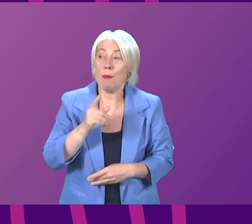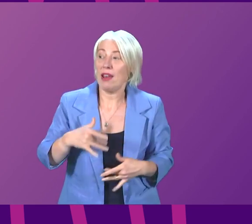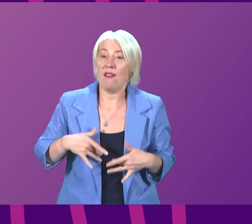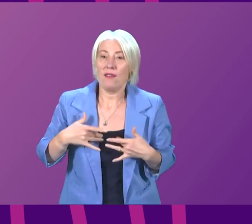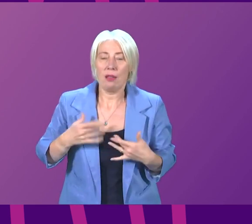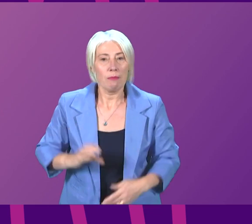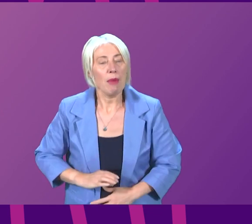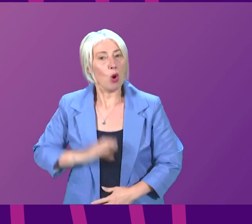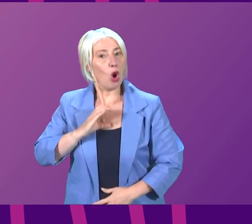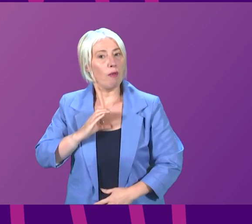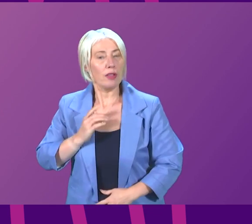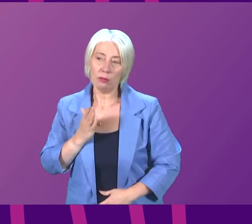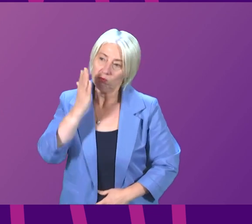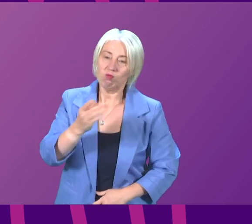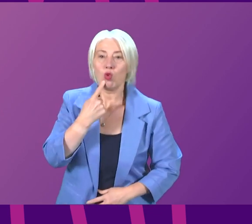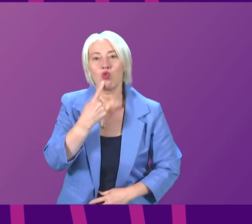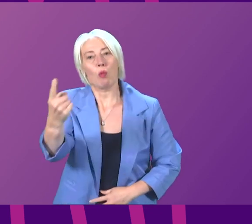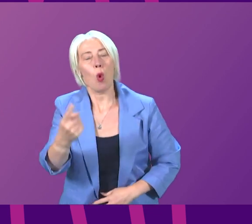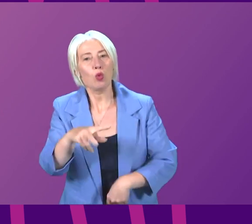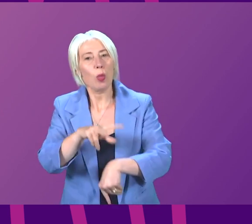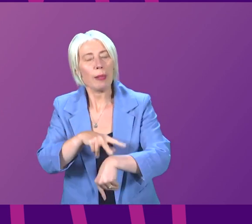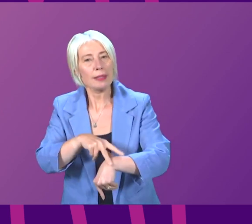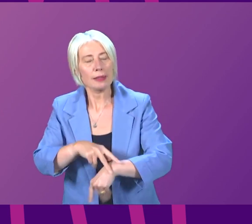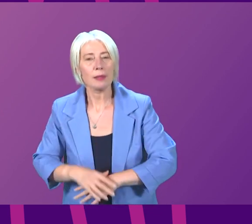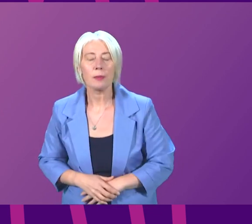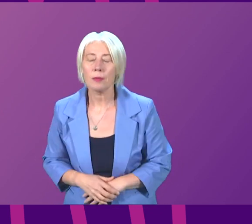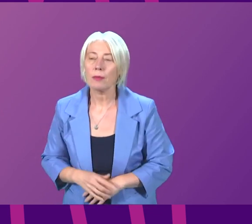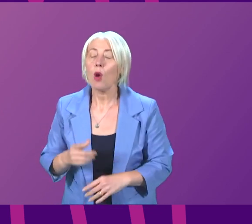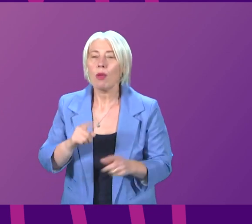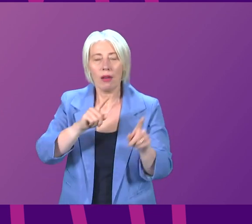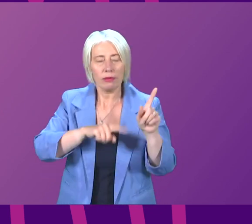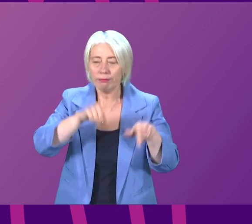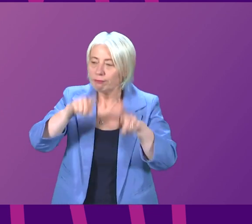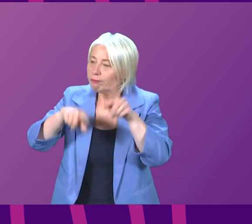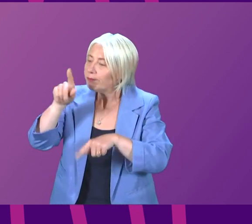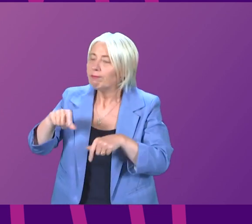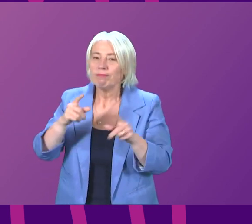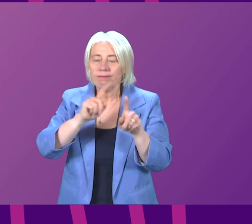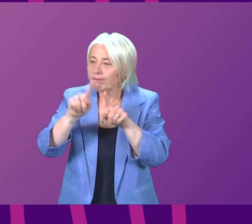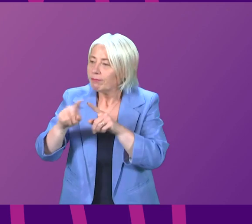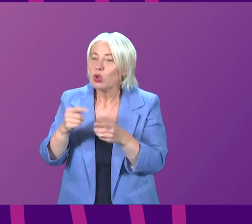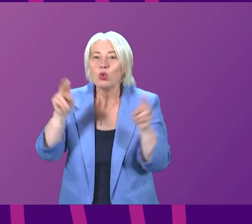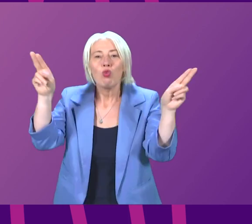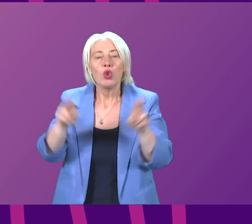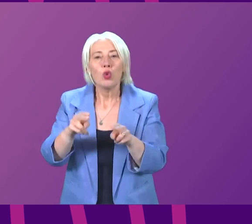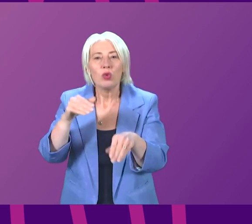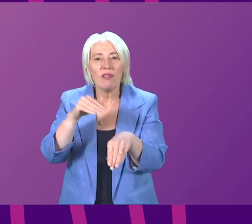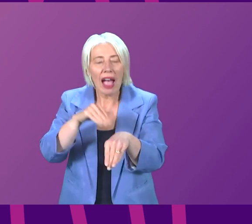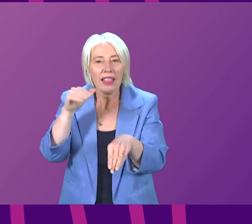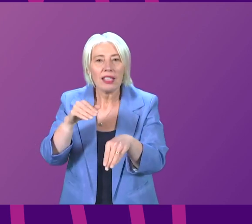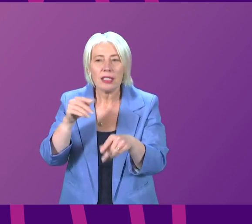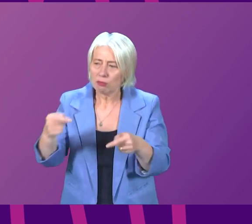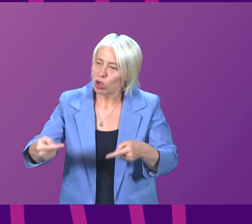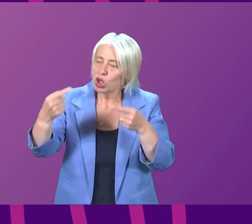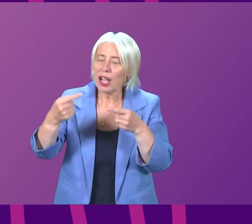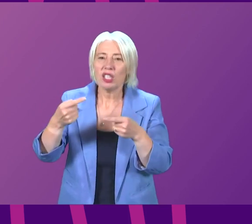confident to report such crimes to the police we are taking forward a range of activity to reduce violence and challenging behaviours and